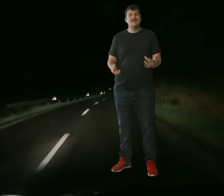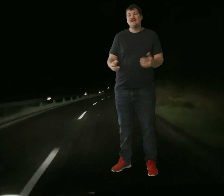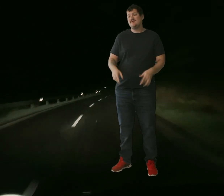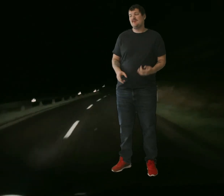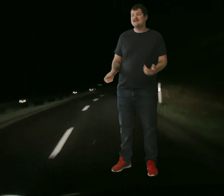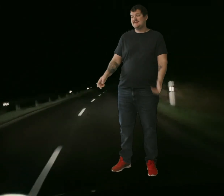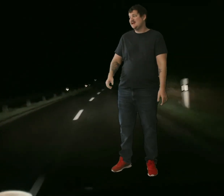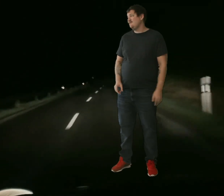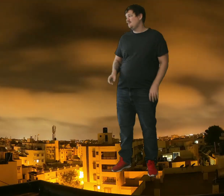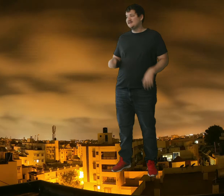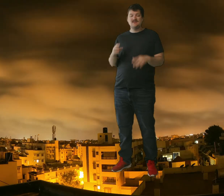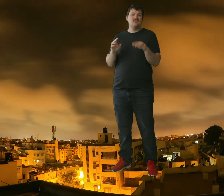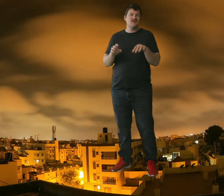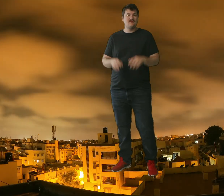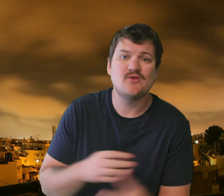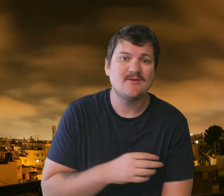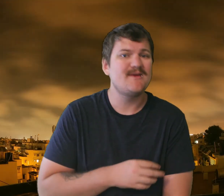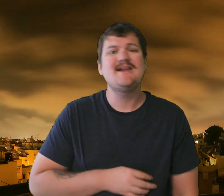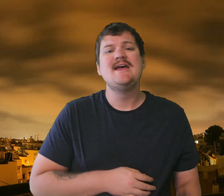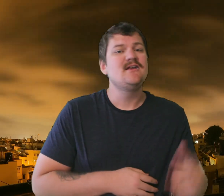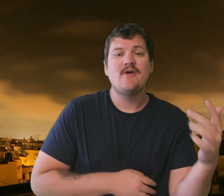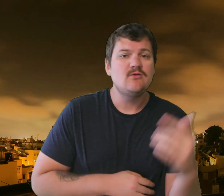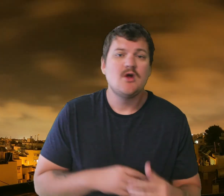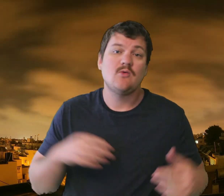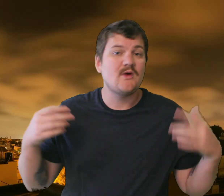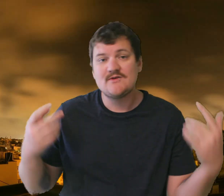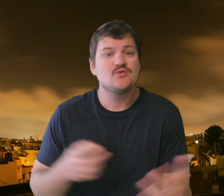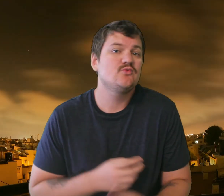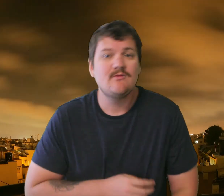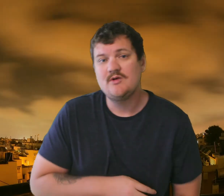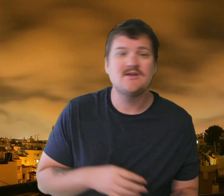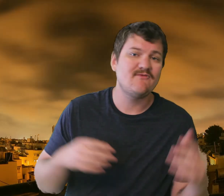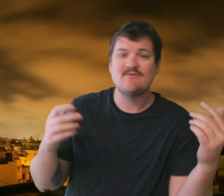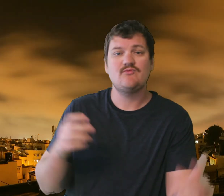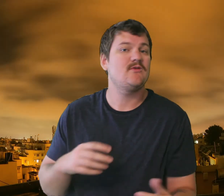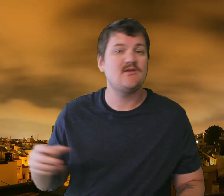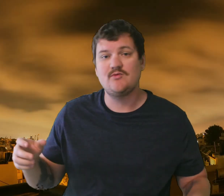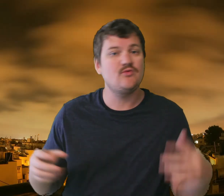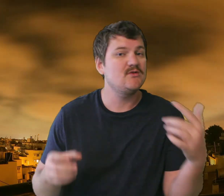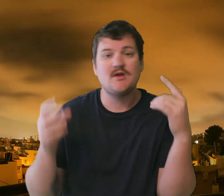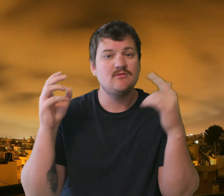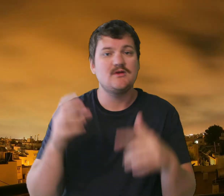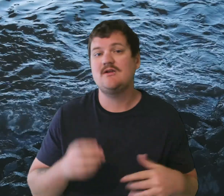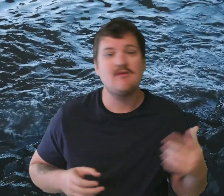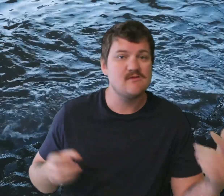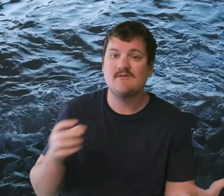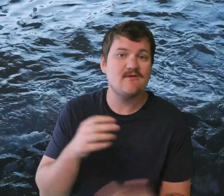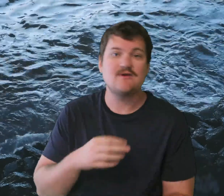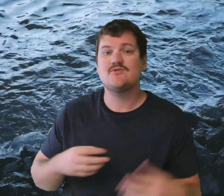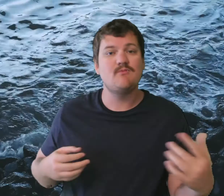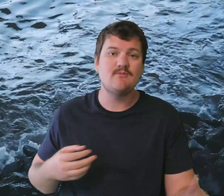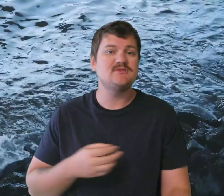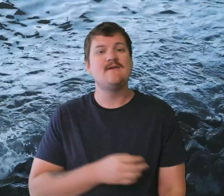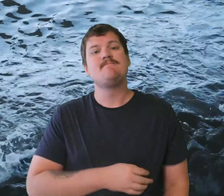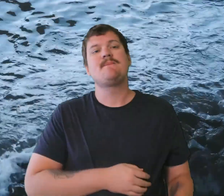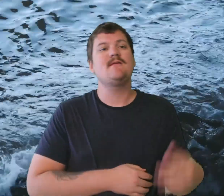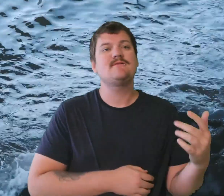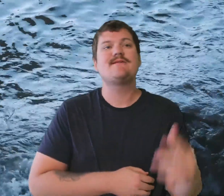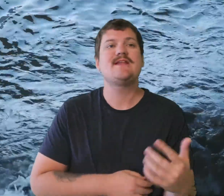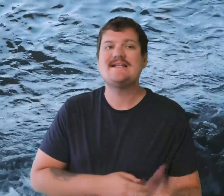and never submit To the prices they dangle for my soul to commit, as they fondle, they'll ravage the rubble Savages pummel through these tunnels, right lights flash, irrational mumbles Smashing on your